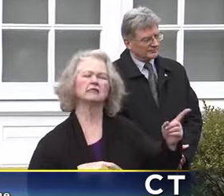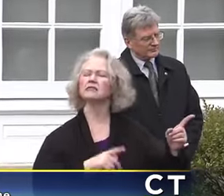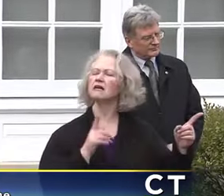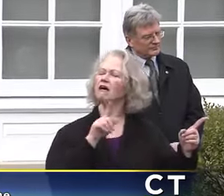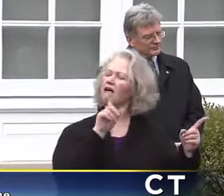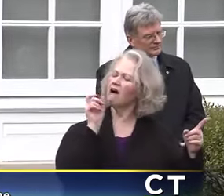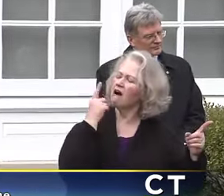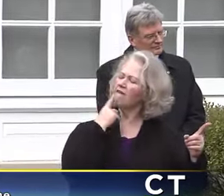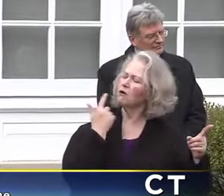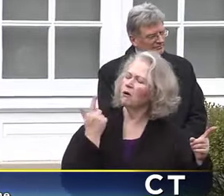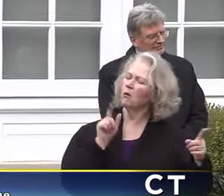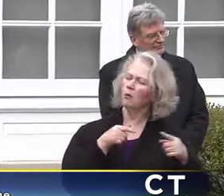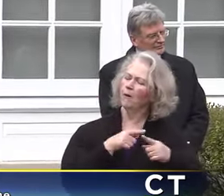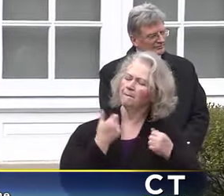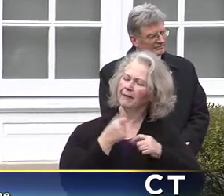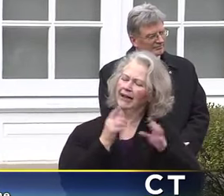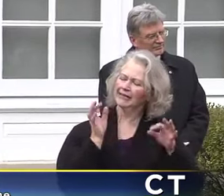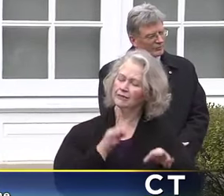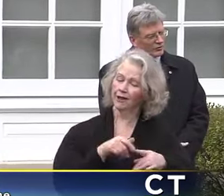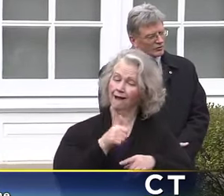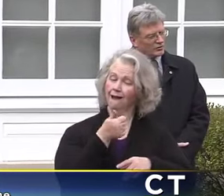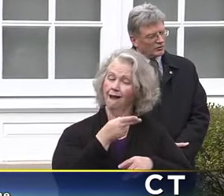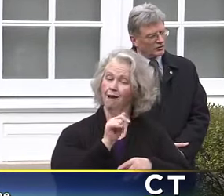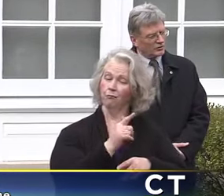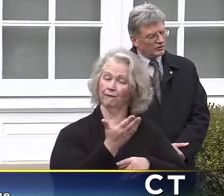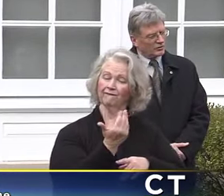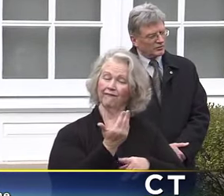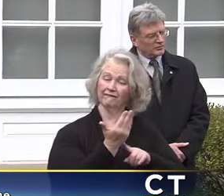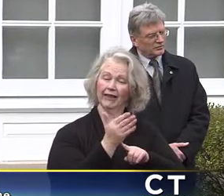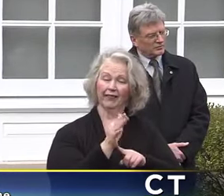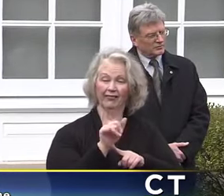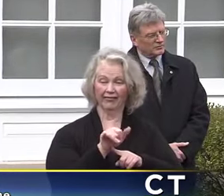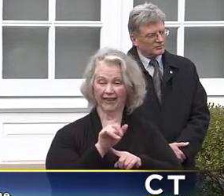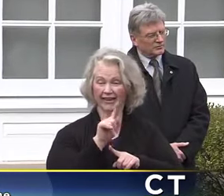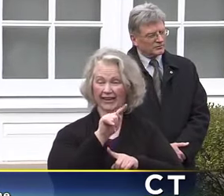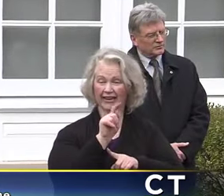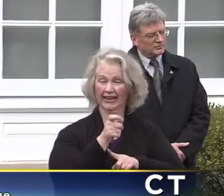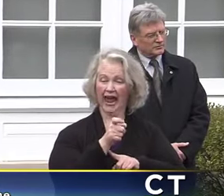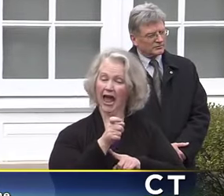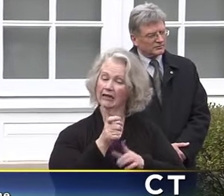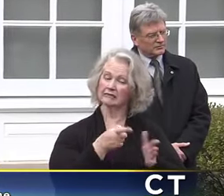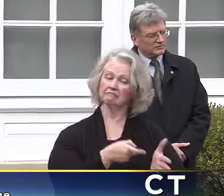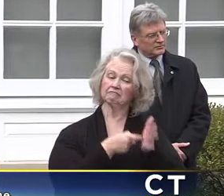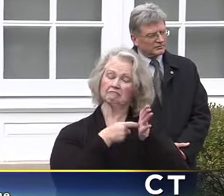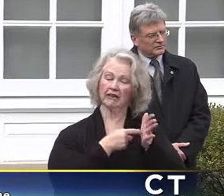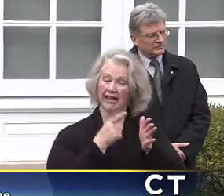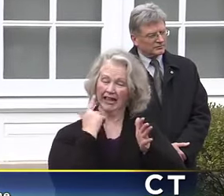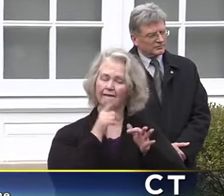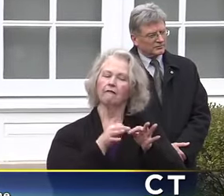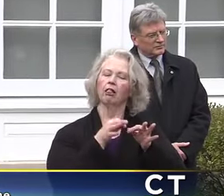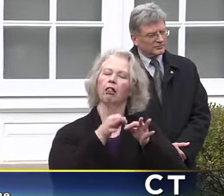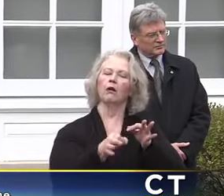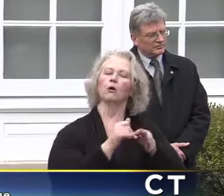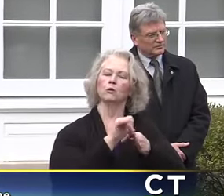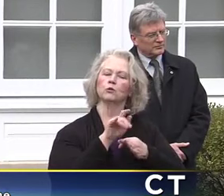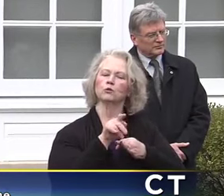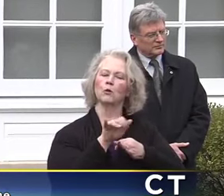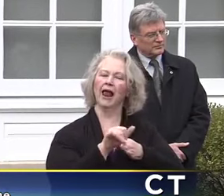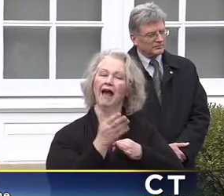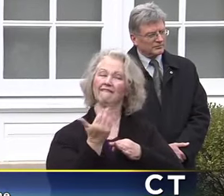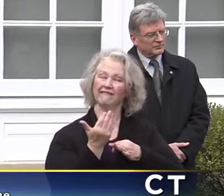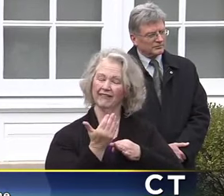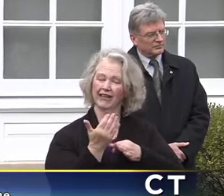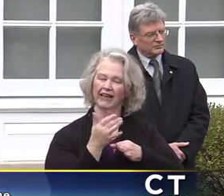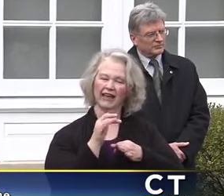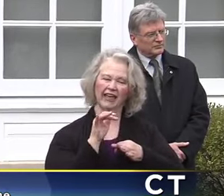decision on the April 15 tax deadline, which frankly affects everybody? If it goes to July 15th, that would be throwing the